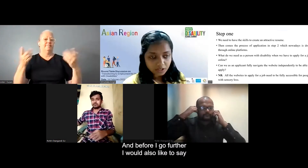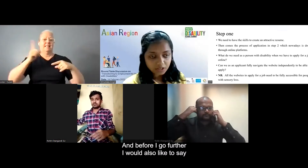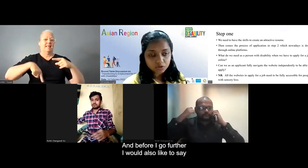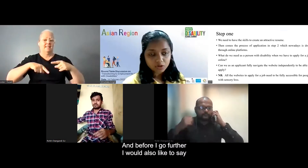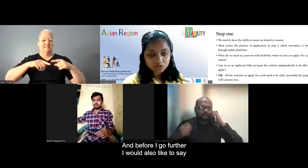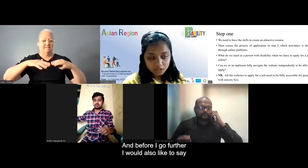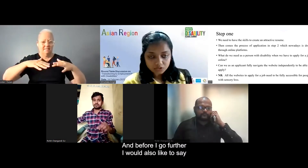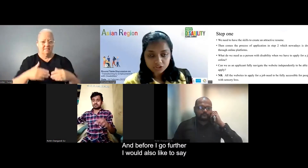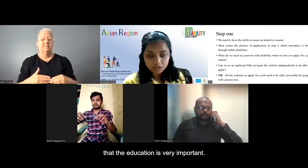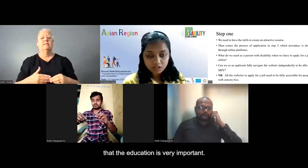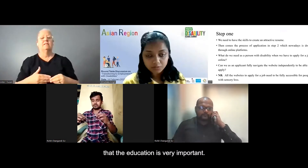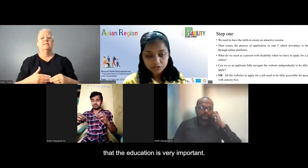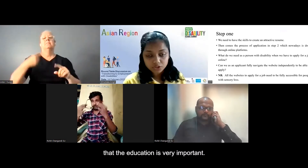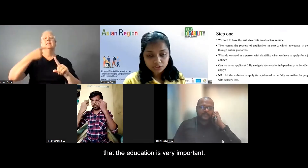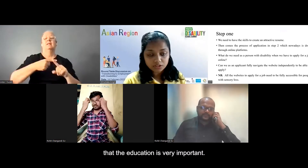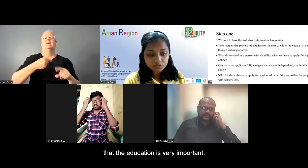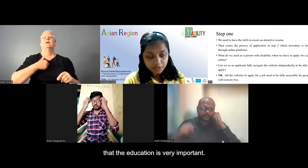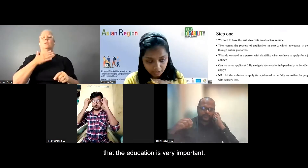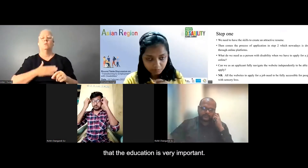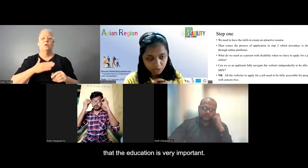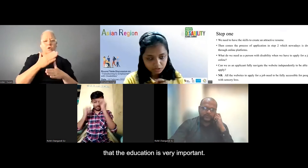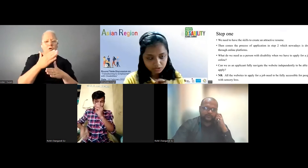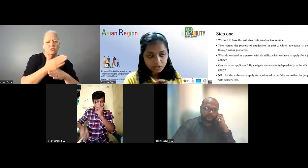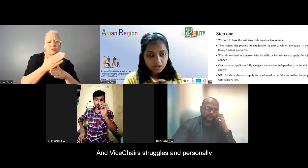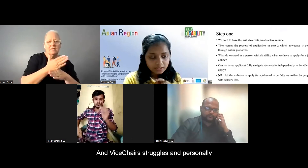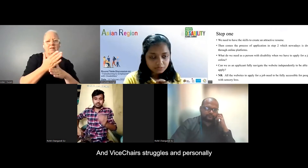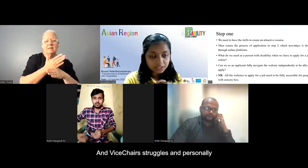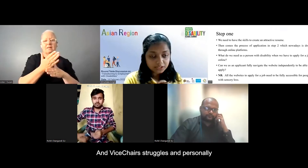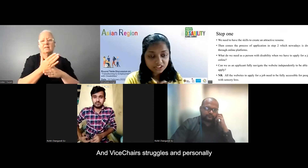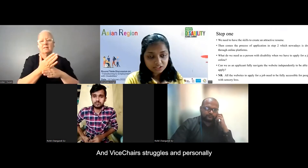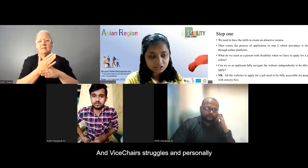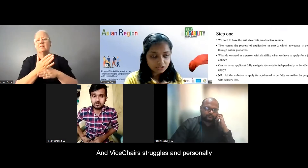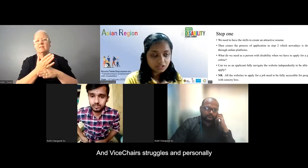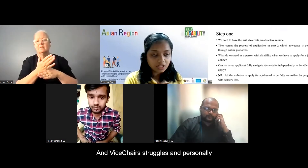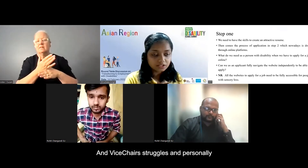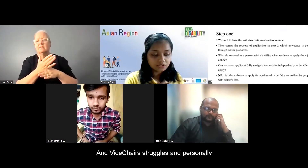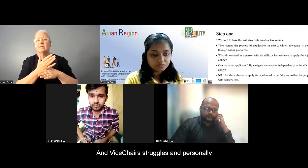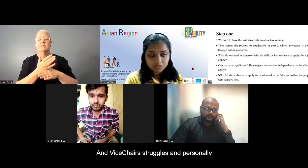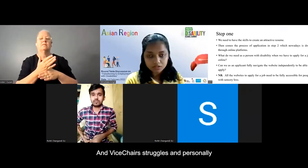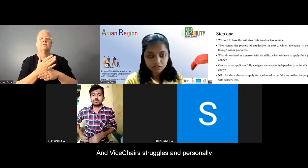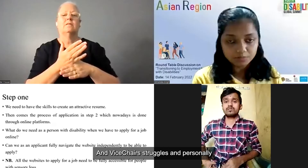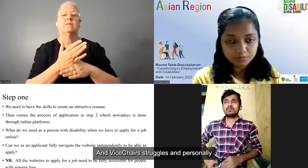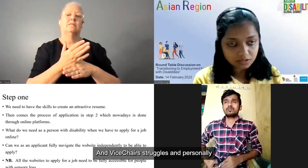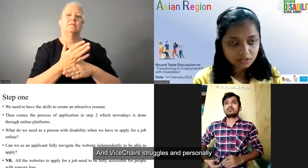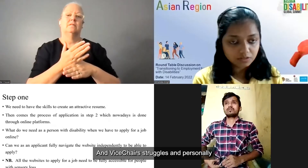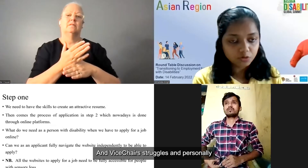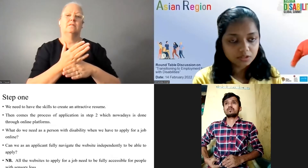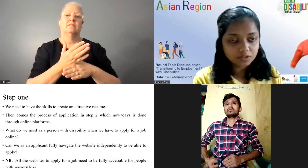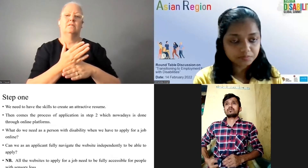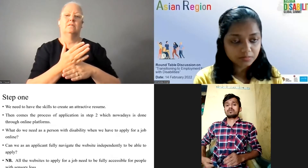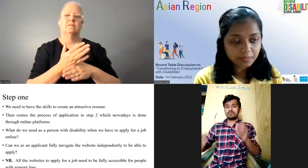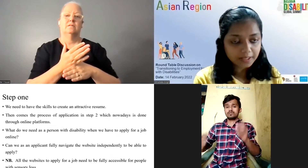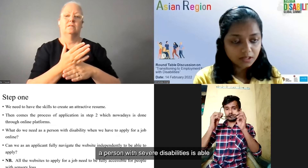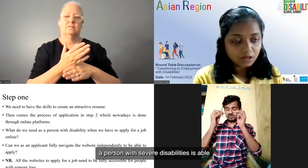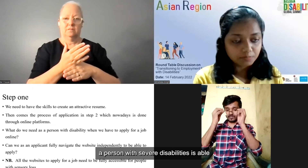further, I would also like to share that education is very important. And by sheer struggle and personal effort,